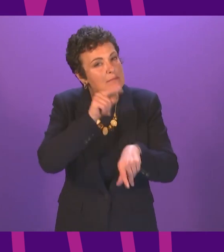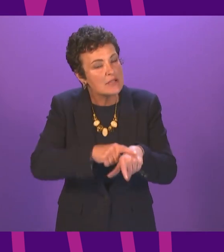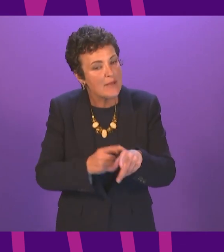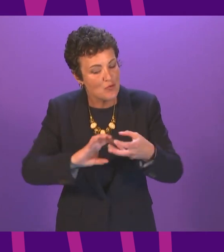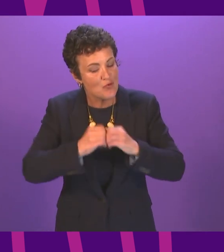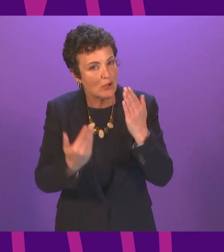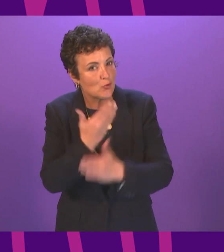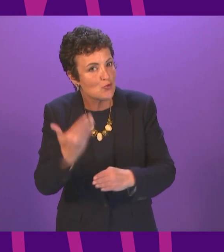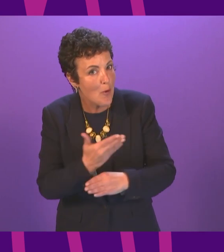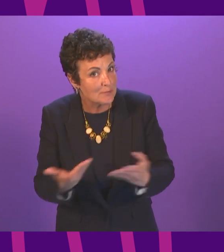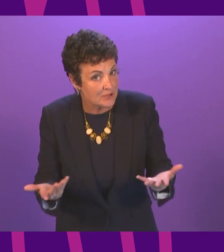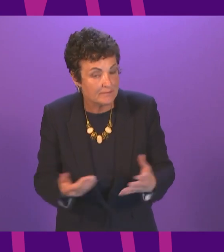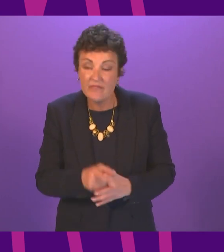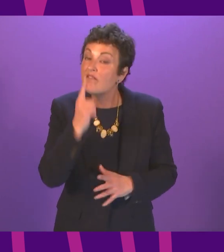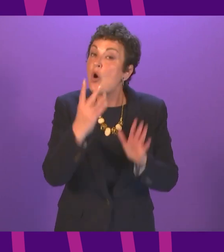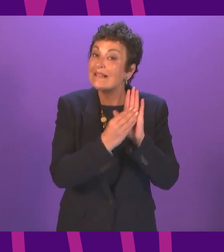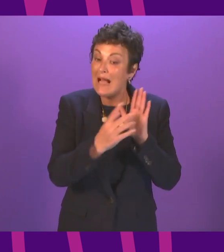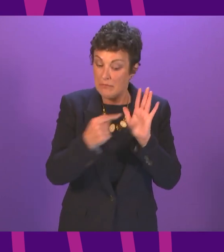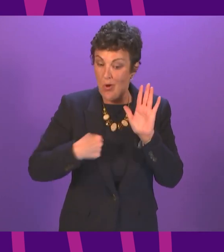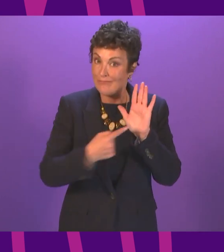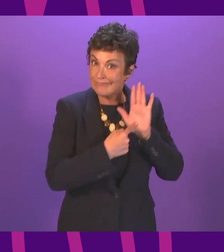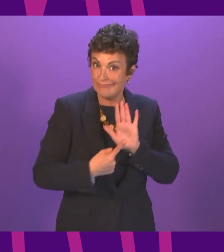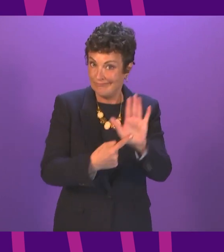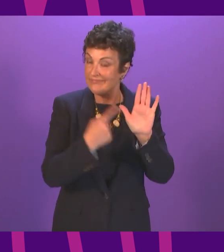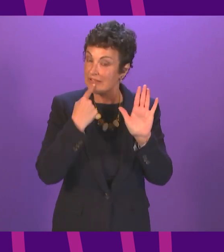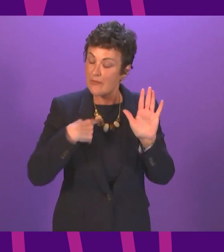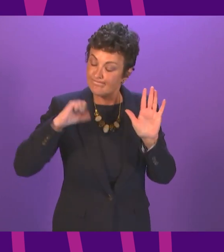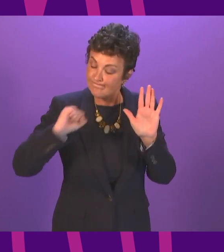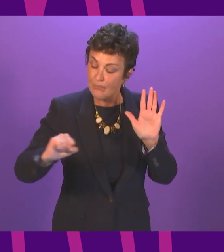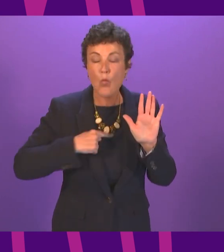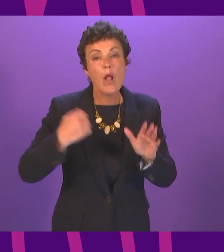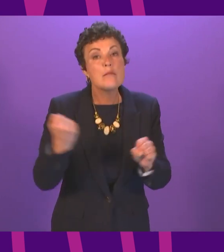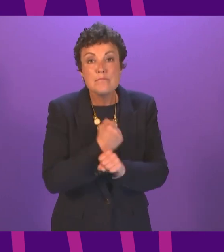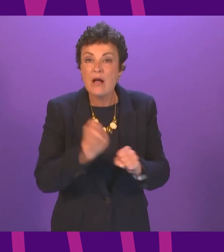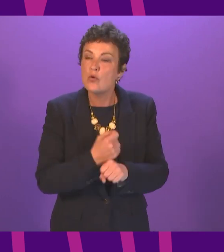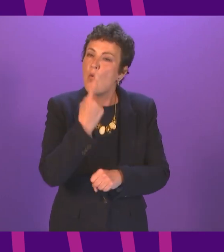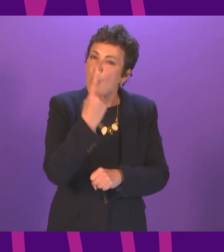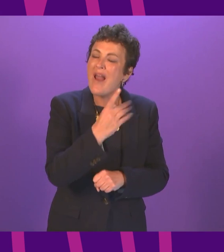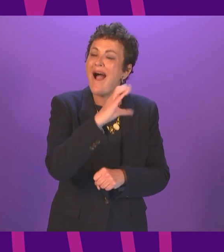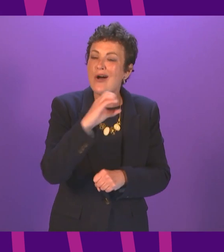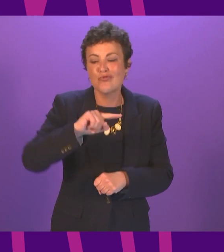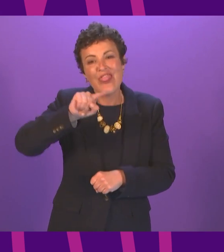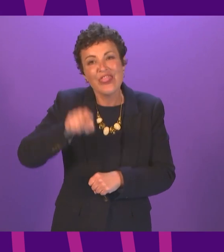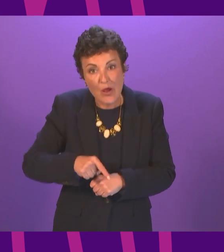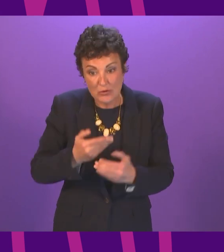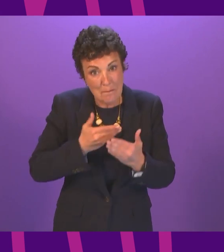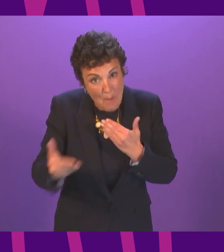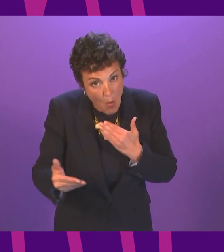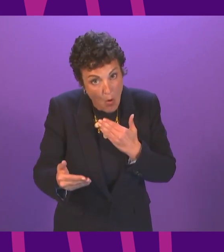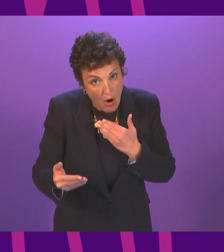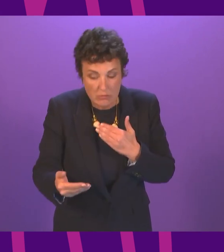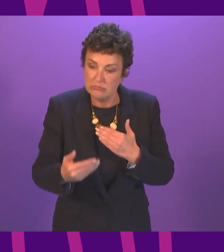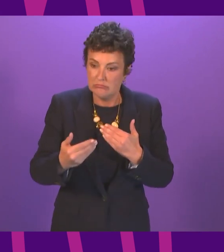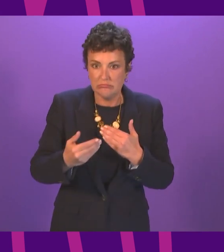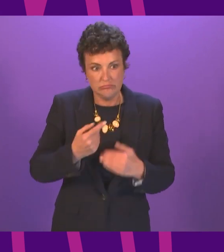example our manifesto commitment to build 100,000 more affordable homes in the next decade will